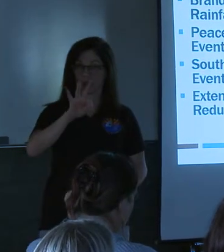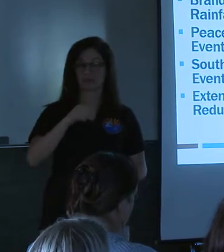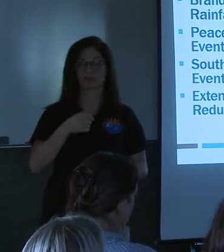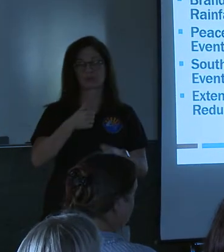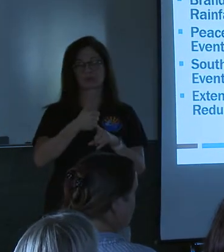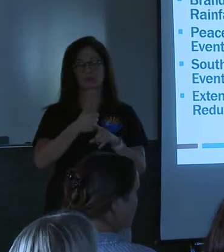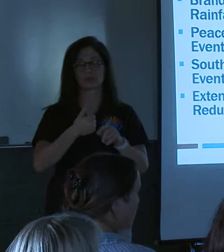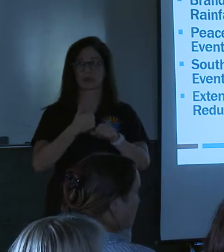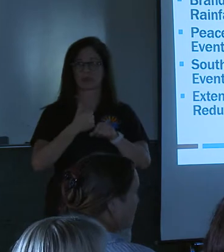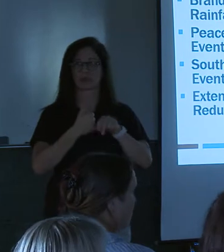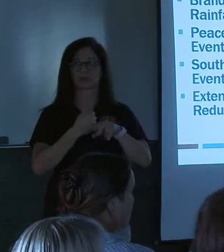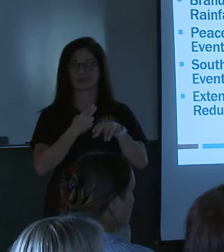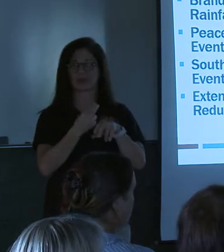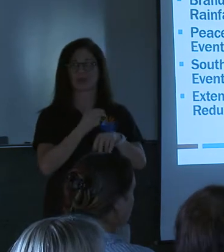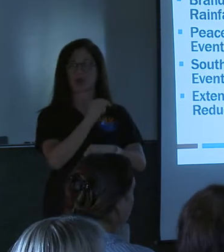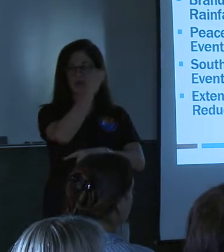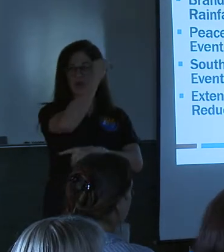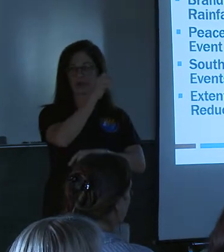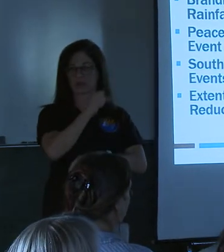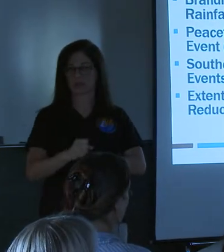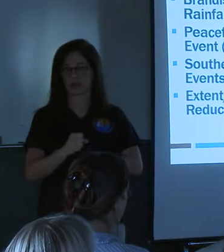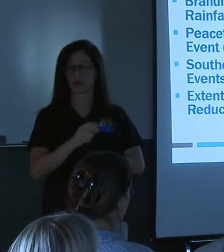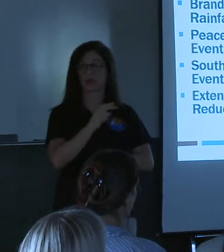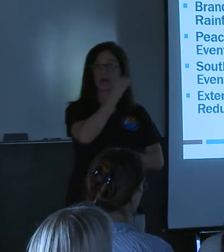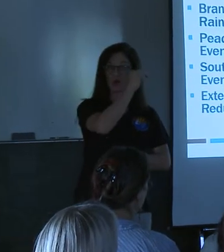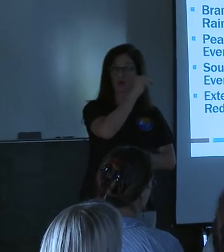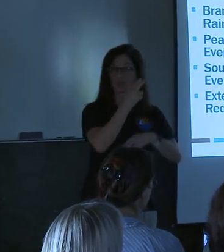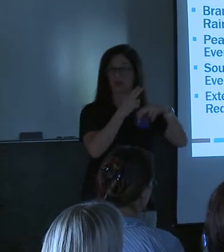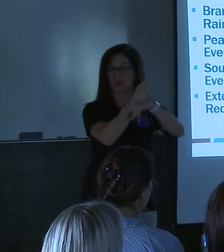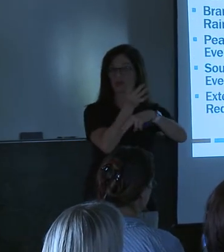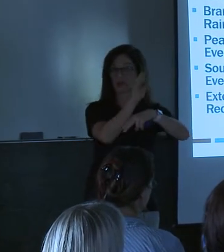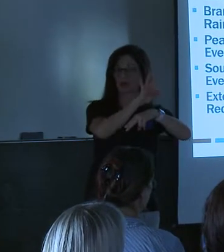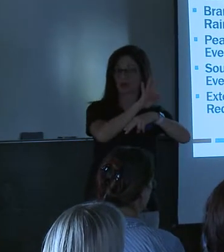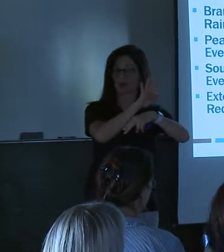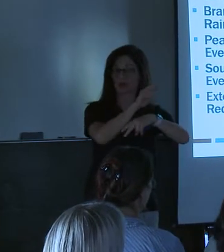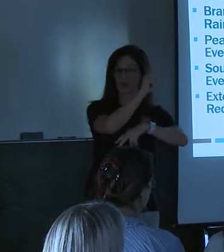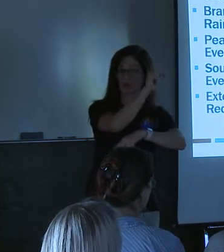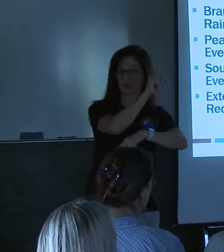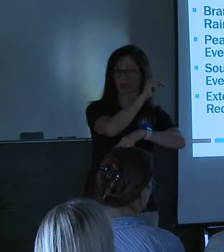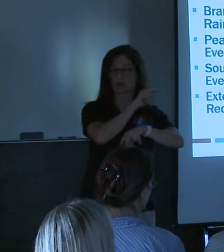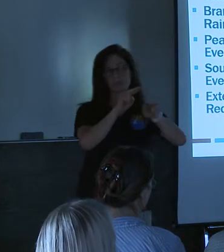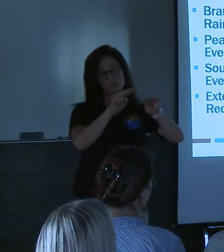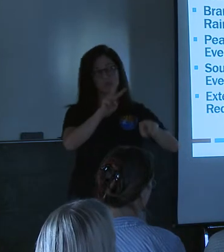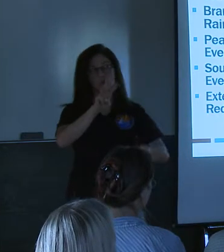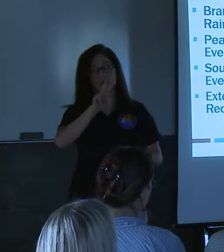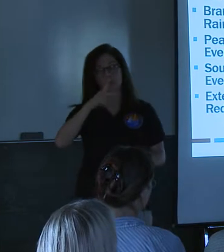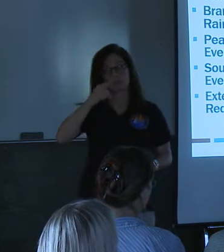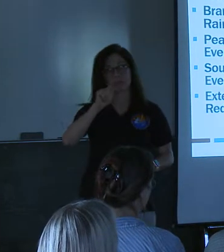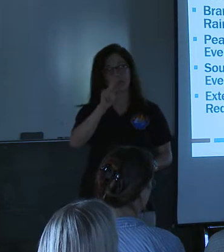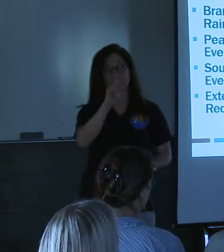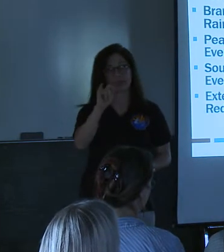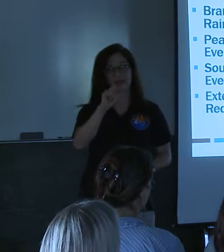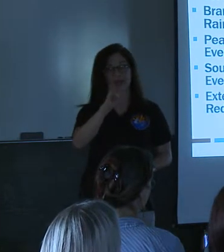north and south in the area. we start at the northern end of Highway 89 and we look at the Wapaki Trails neighborhood,